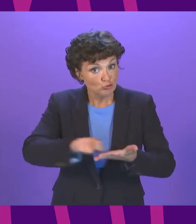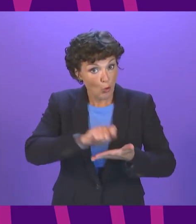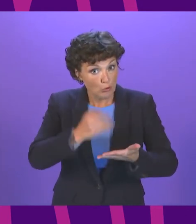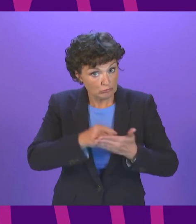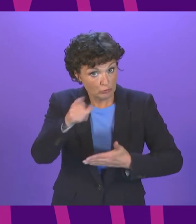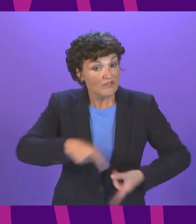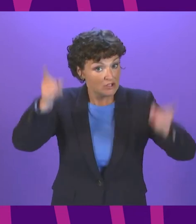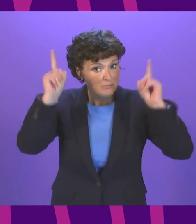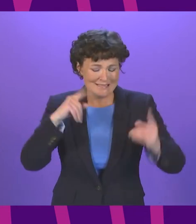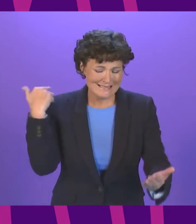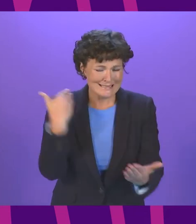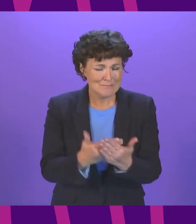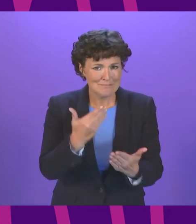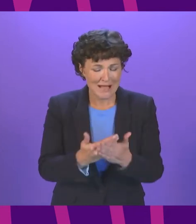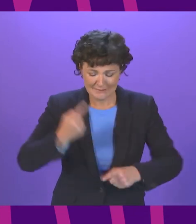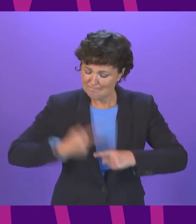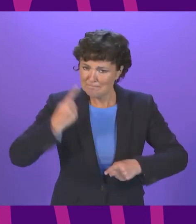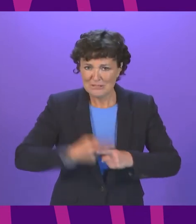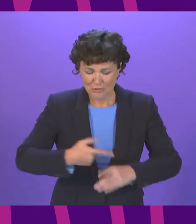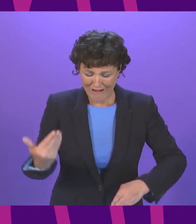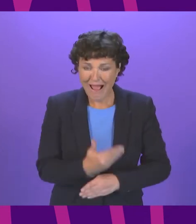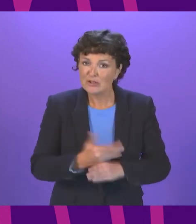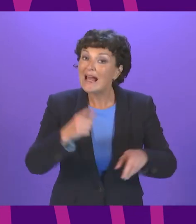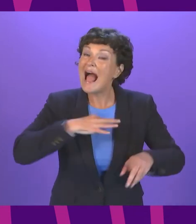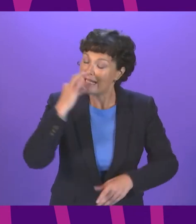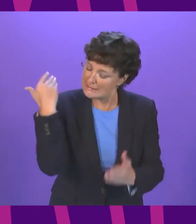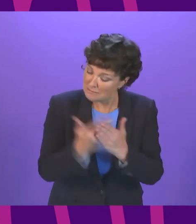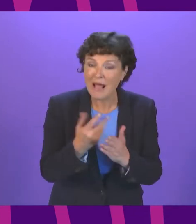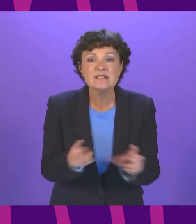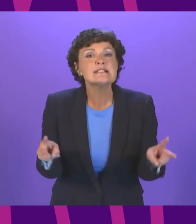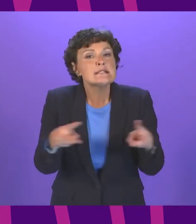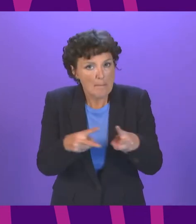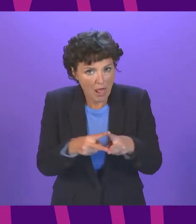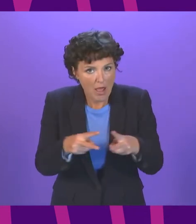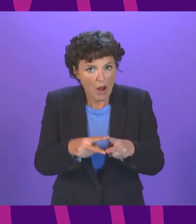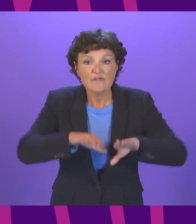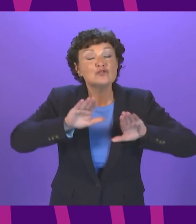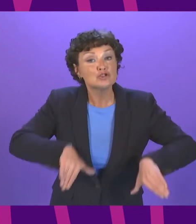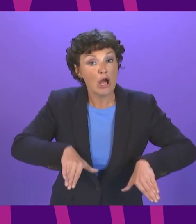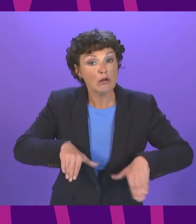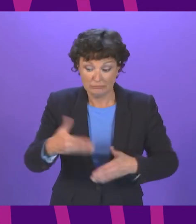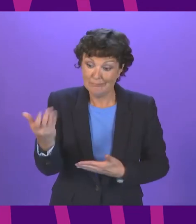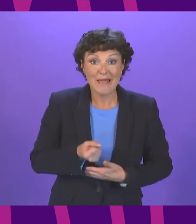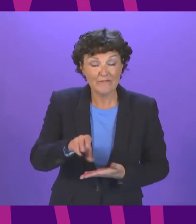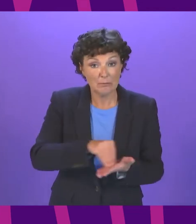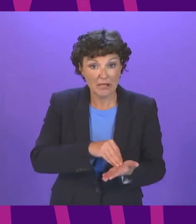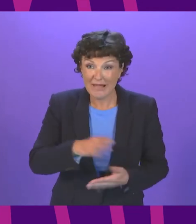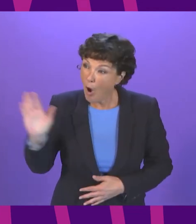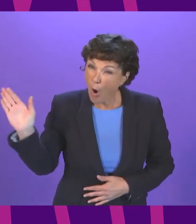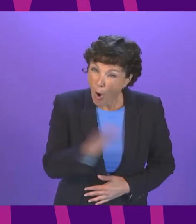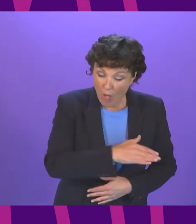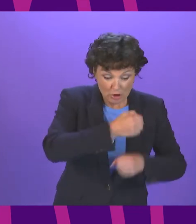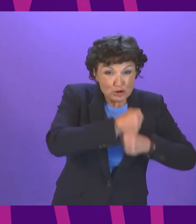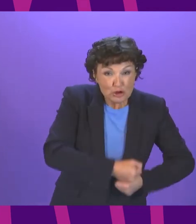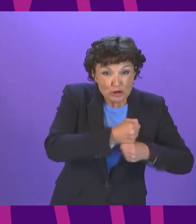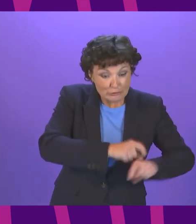action and the immediate doubling of the Scottish child payment. Every faith leader wrote to the First Minister demanding immediate action.